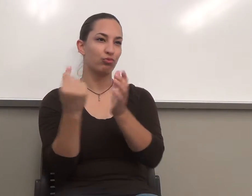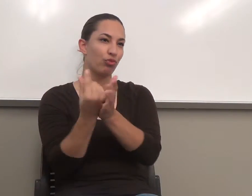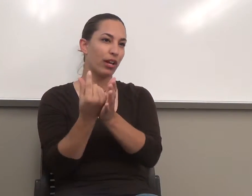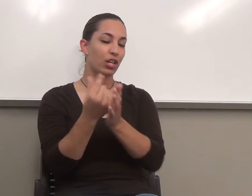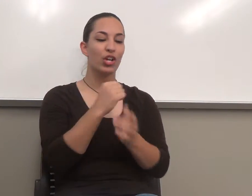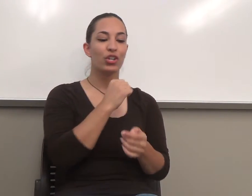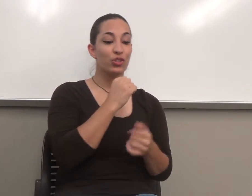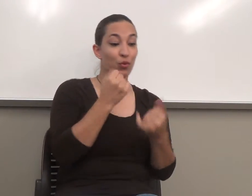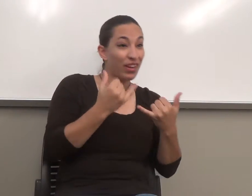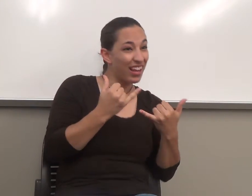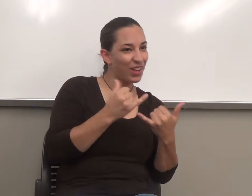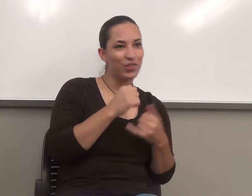Everything is pass-no-pass.